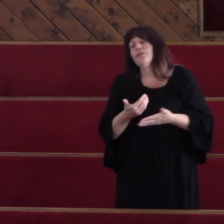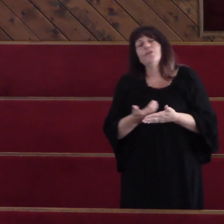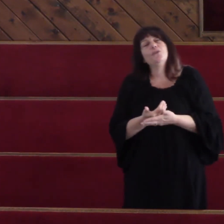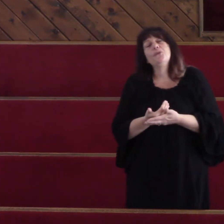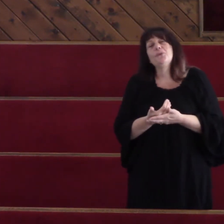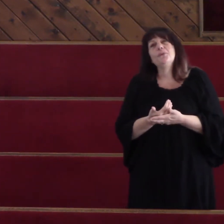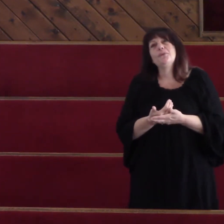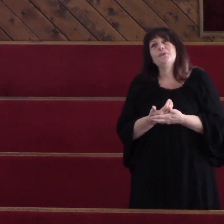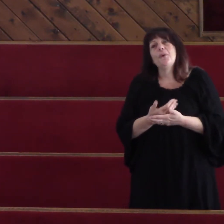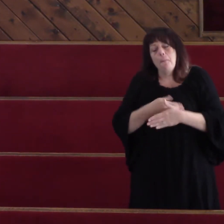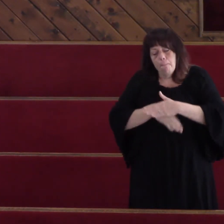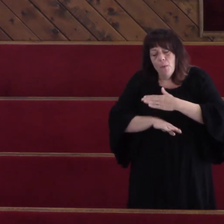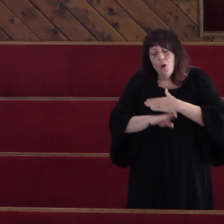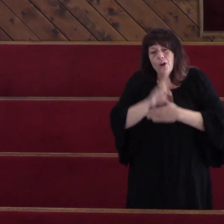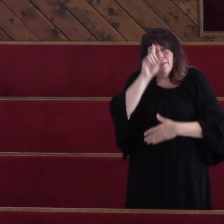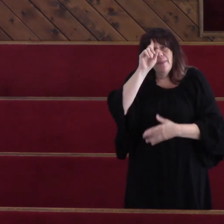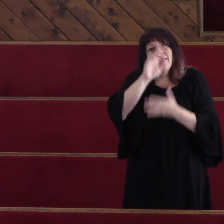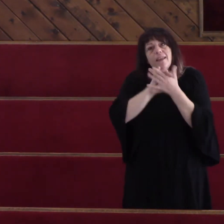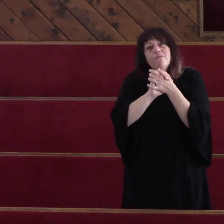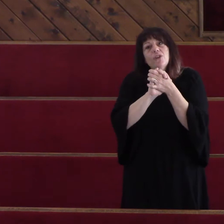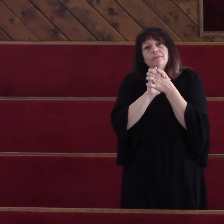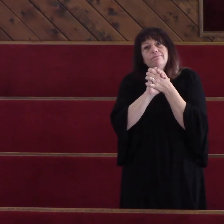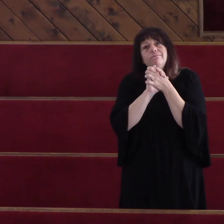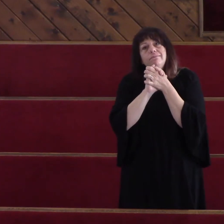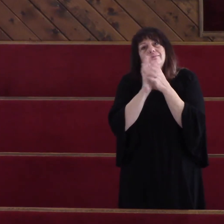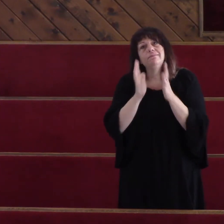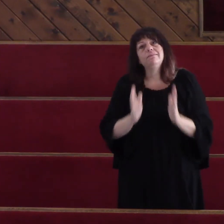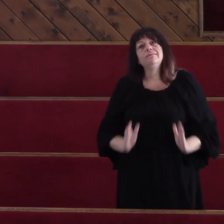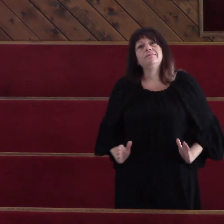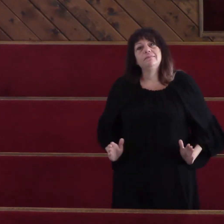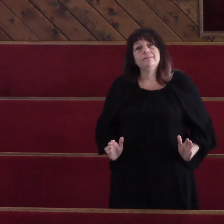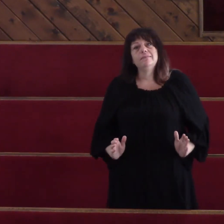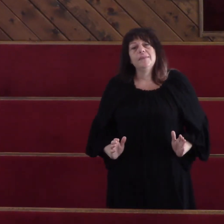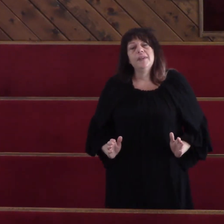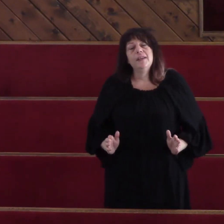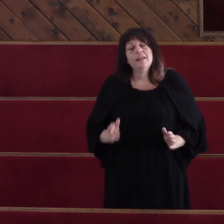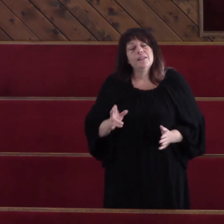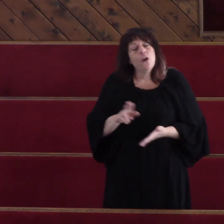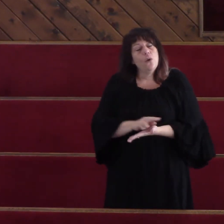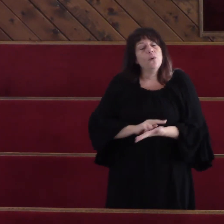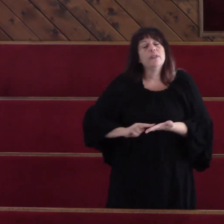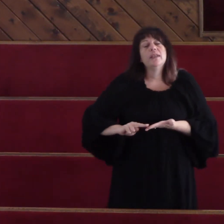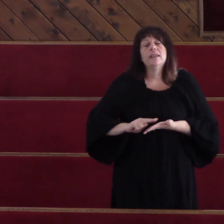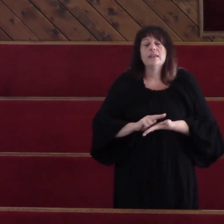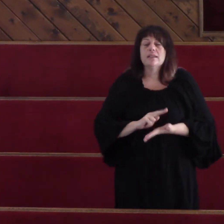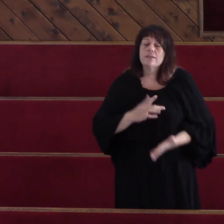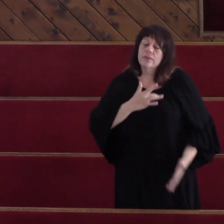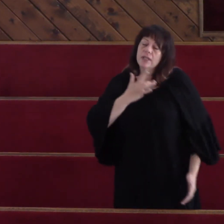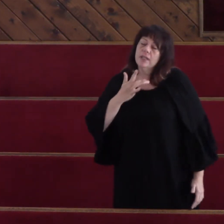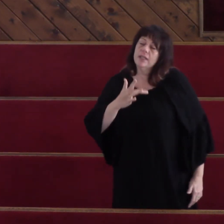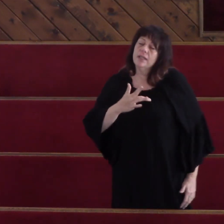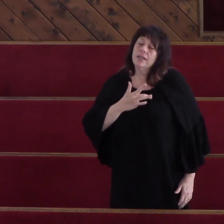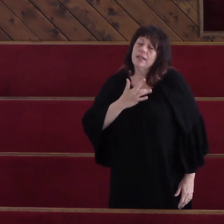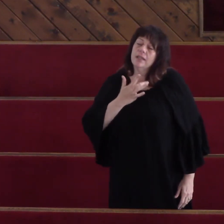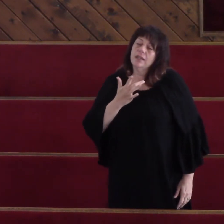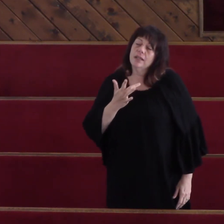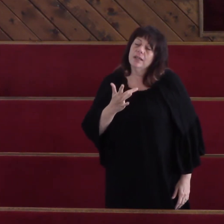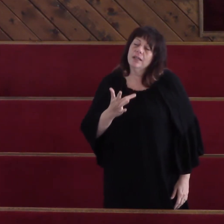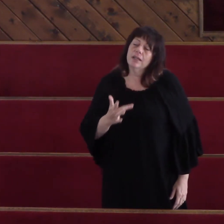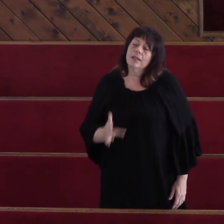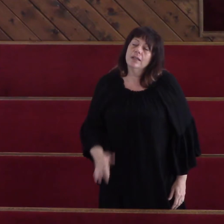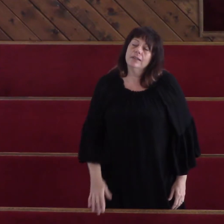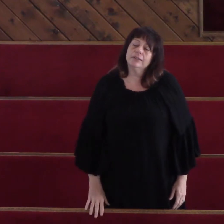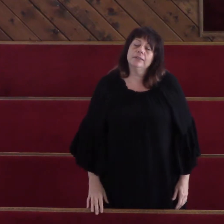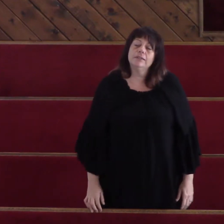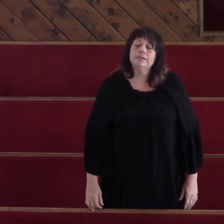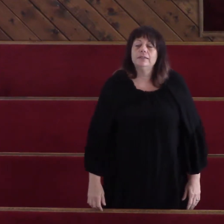And a good believer And a warm believer It's holy in feeling It's